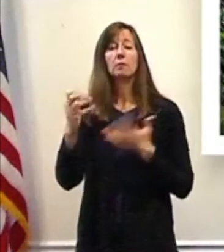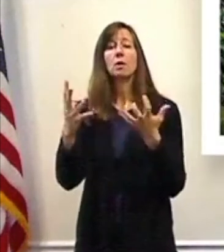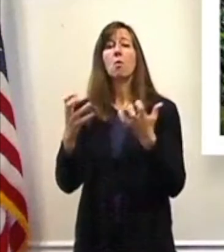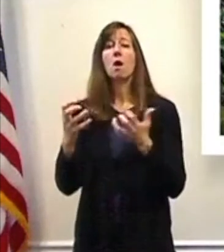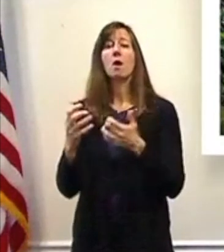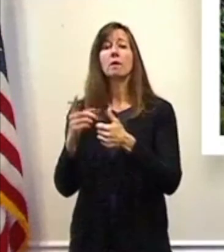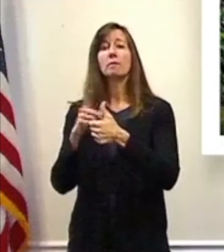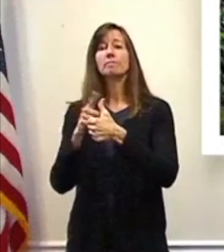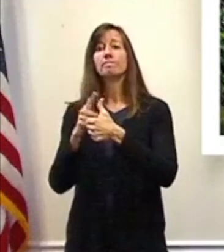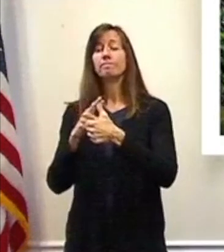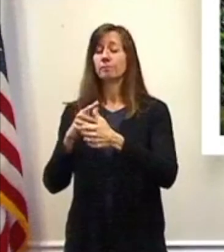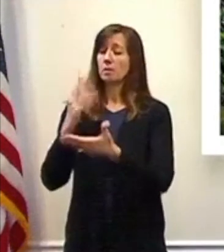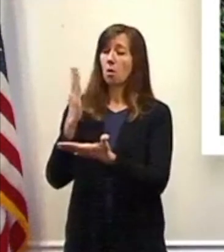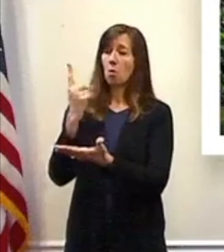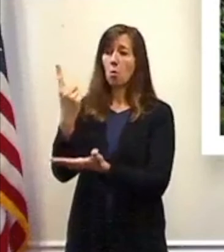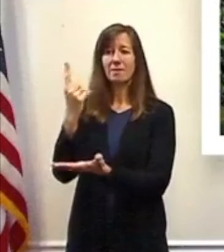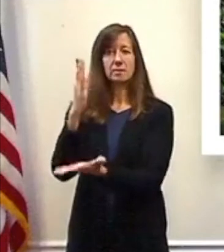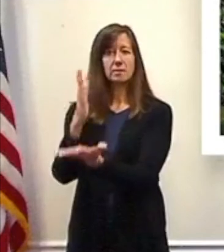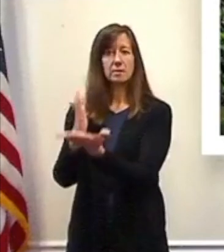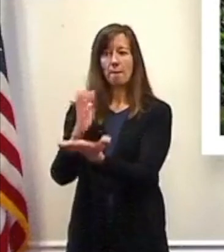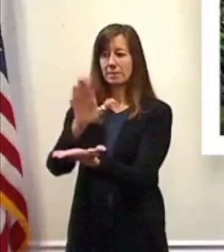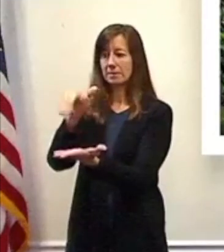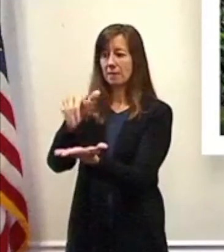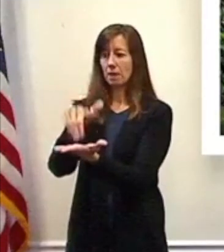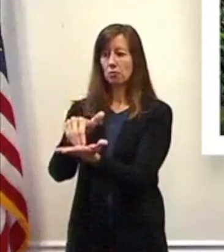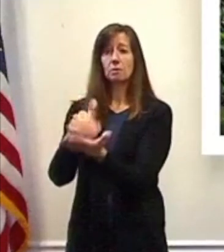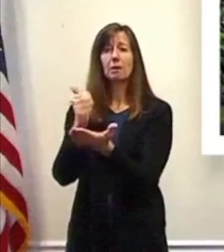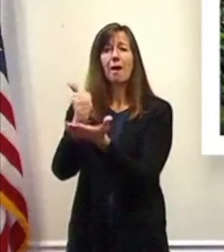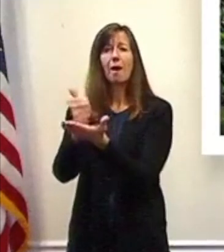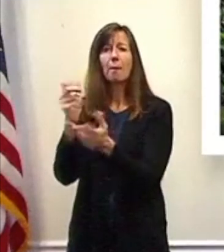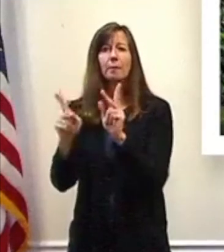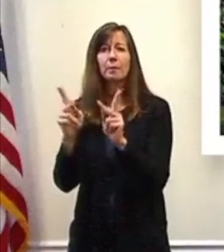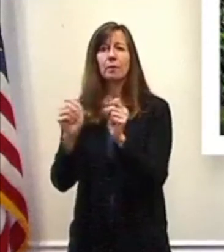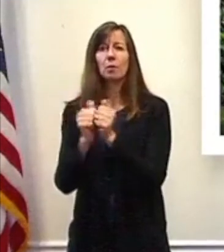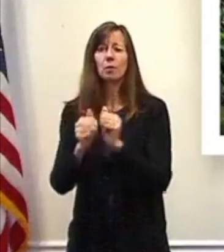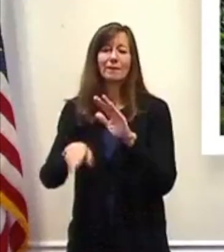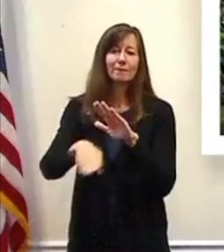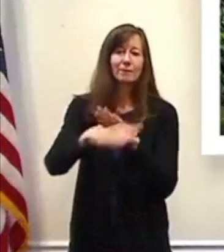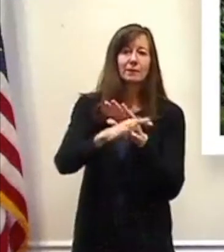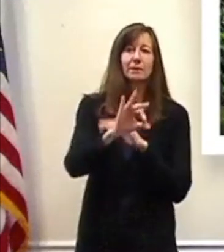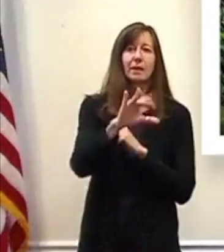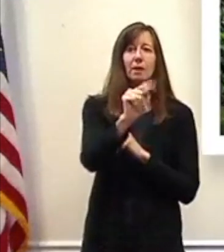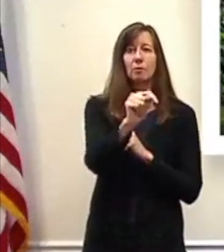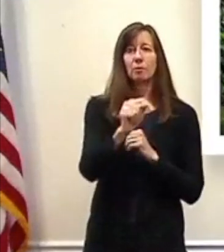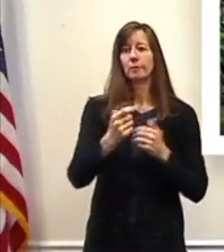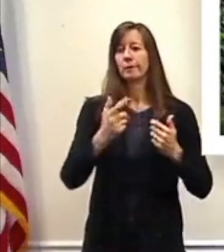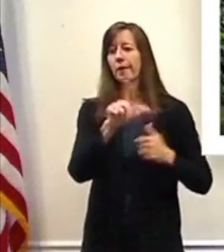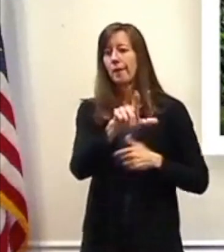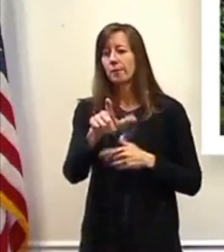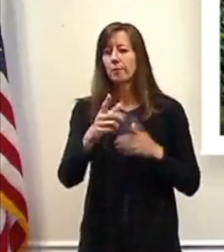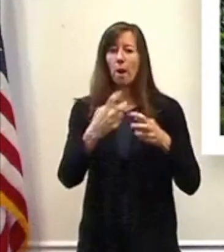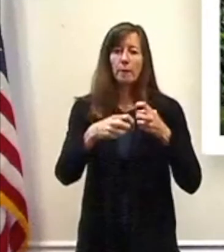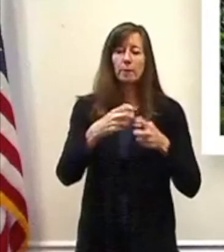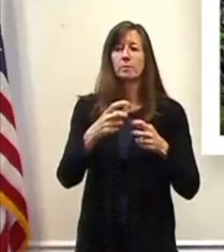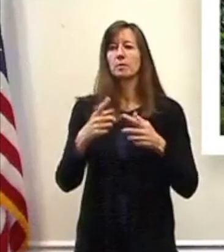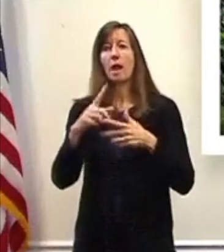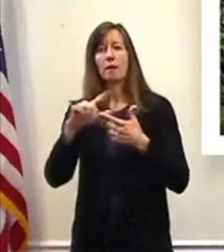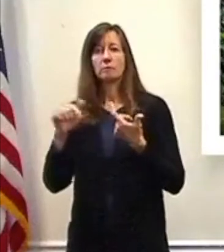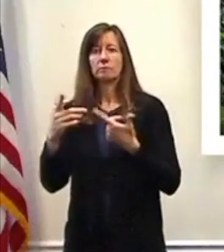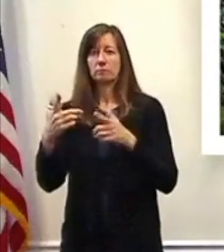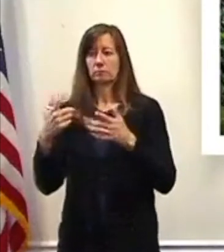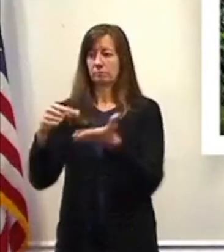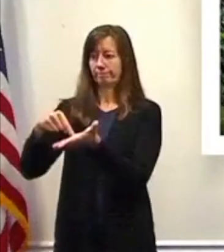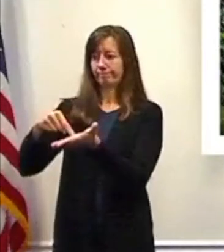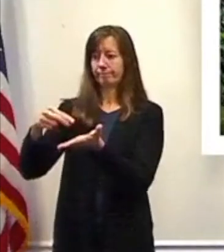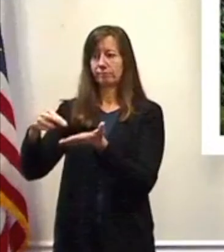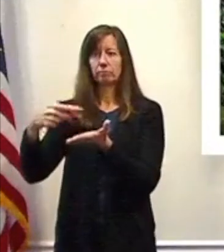center to assist individuals with evictions and rent and housing stabilization. We're working with our partners